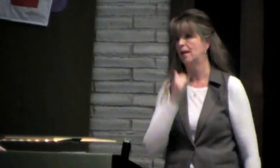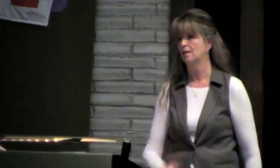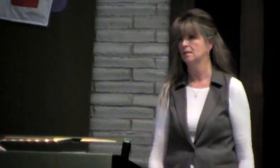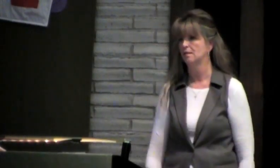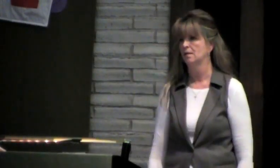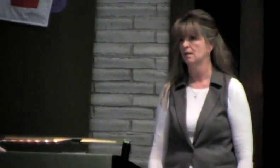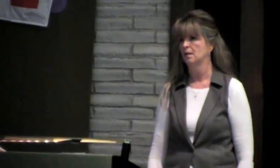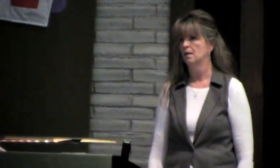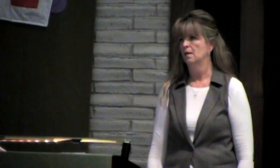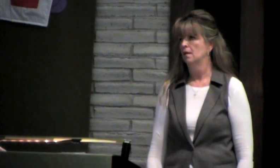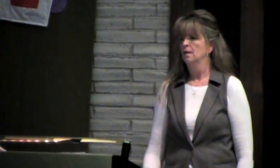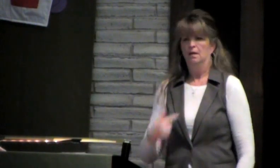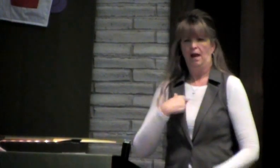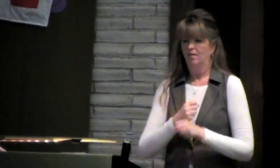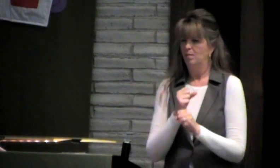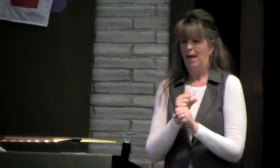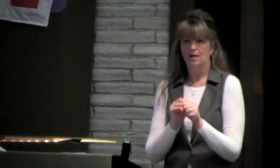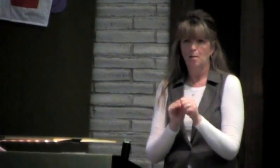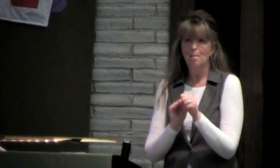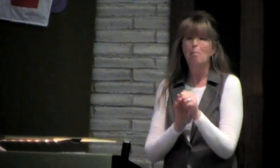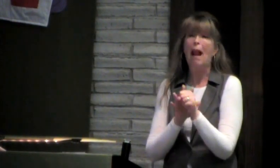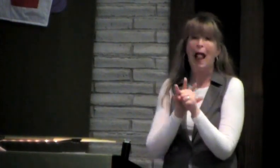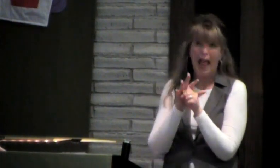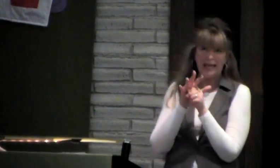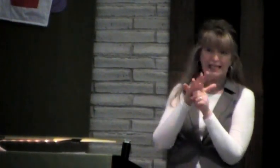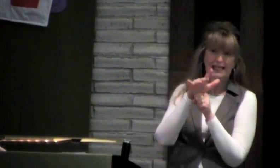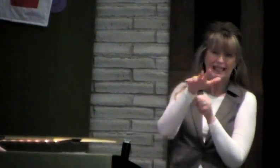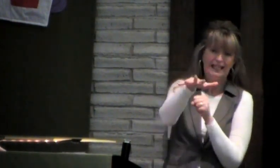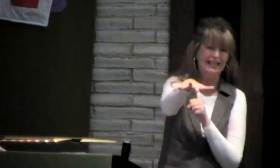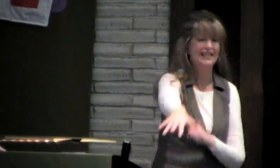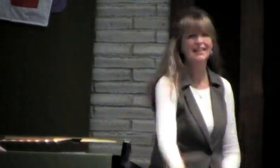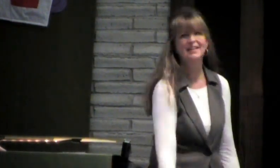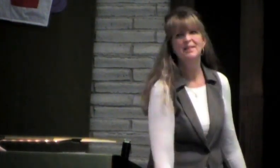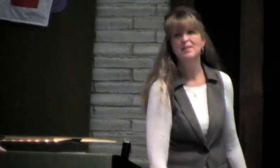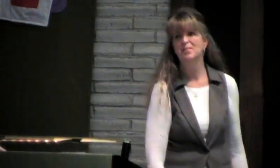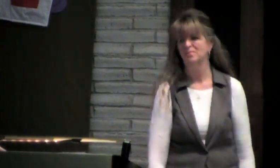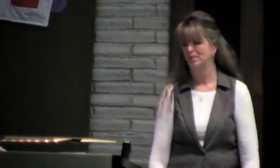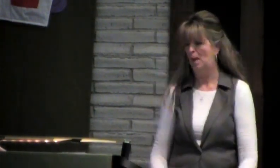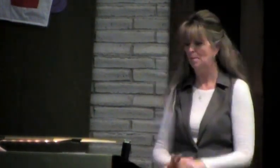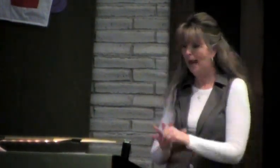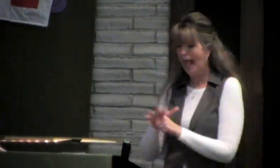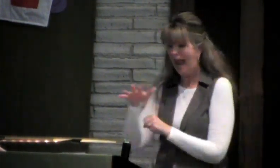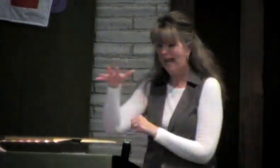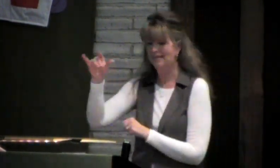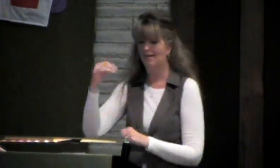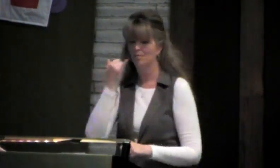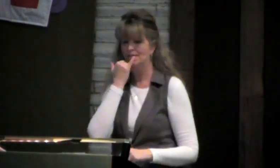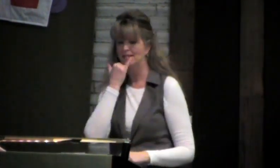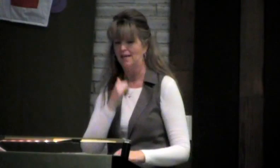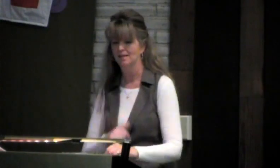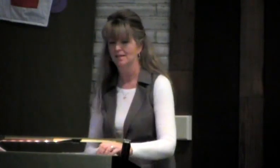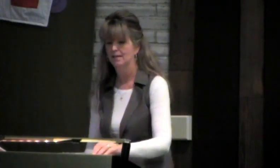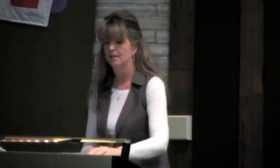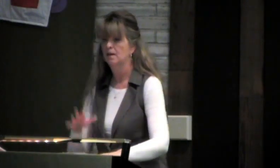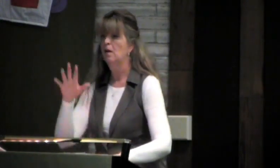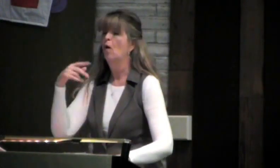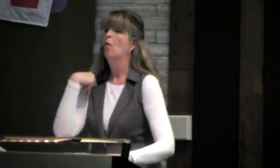You know, we have some mistakes that we make. I make plenty of them, plenty of mistakes.